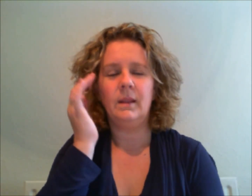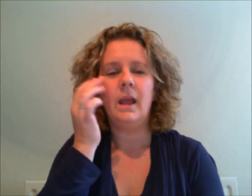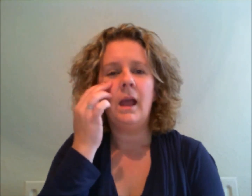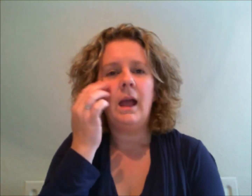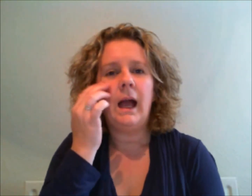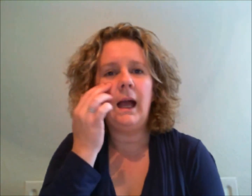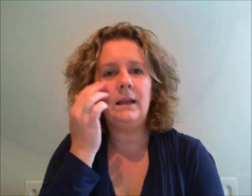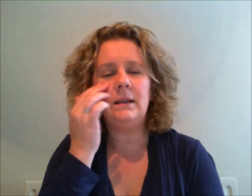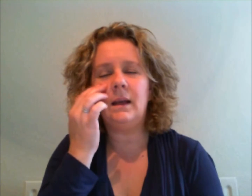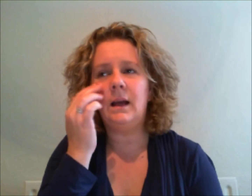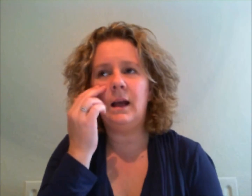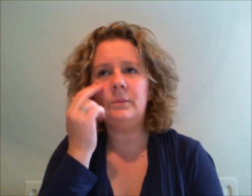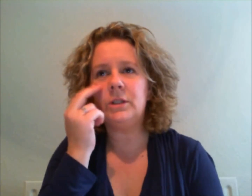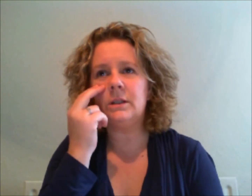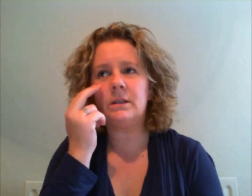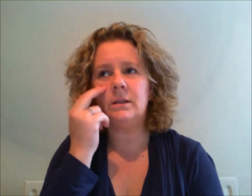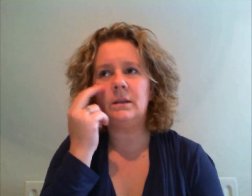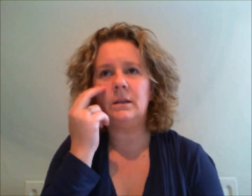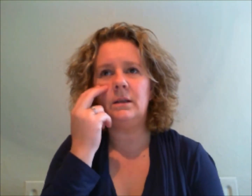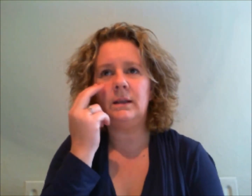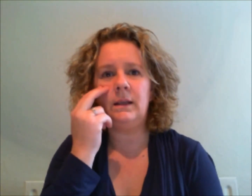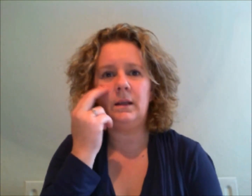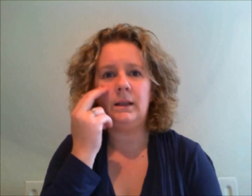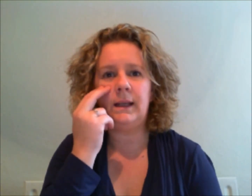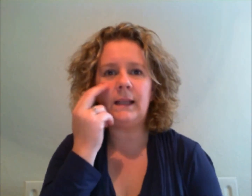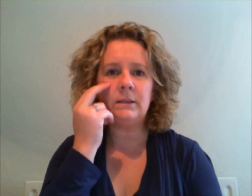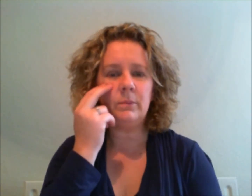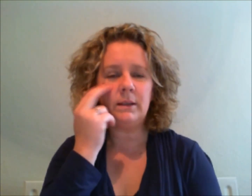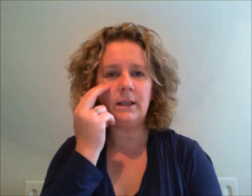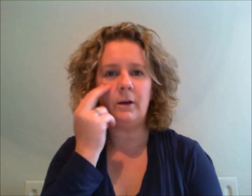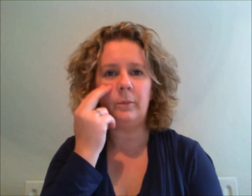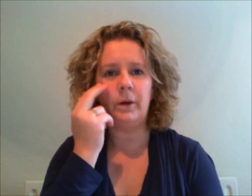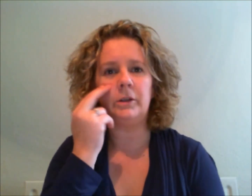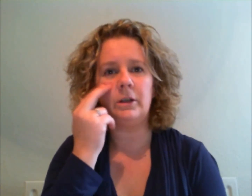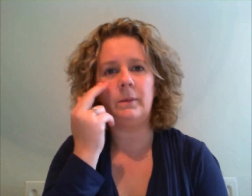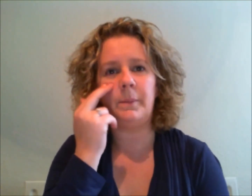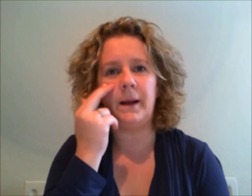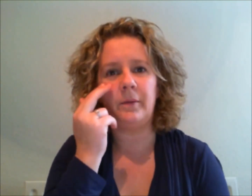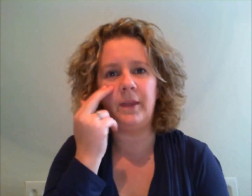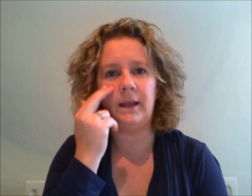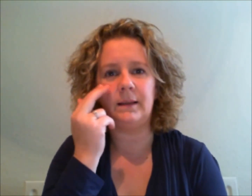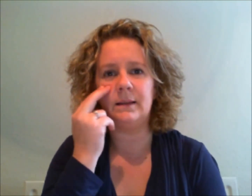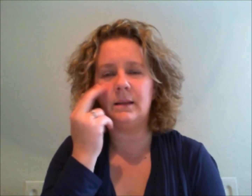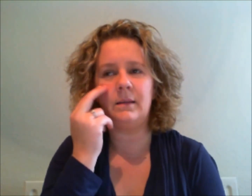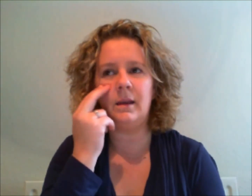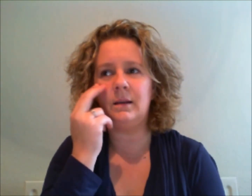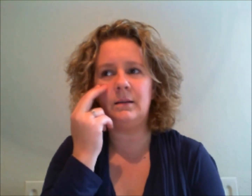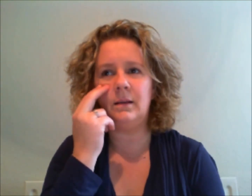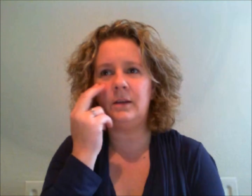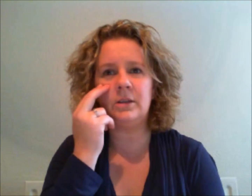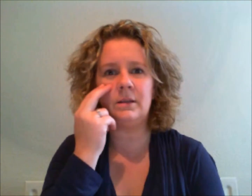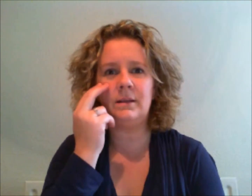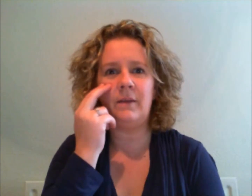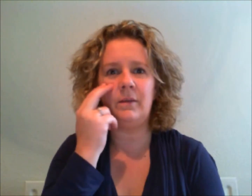fear I'm just getting myself worked up about things that are just never